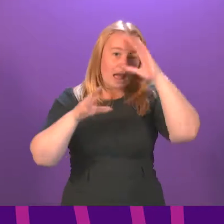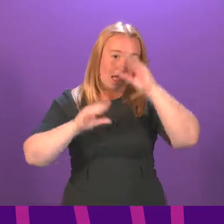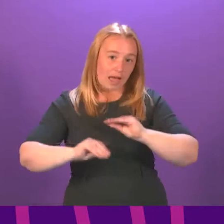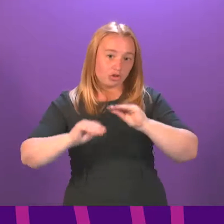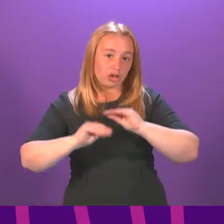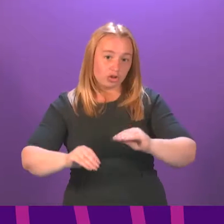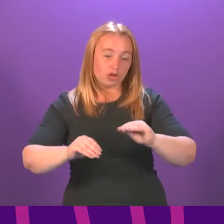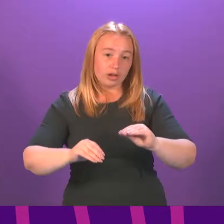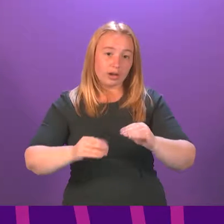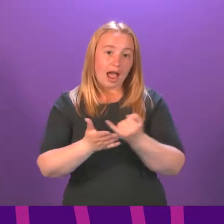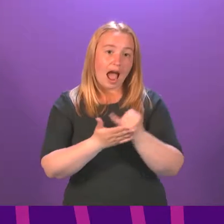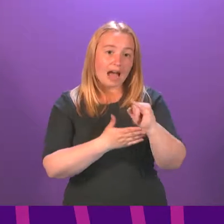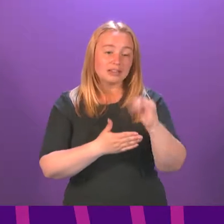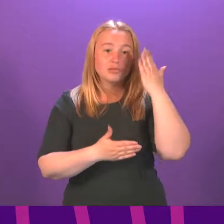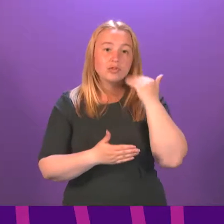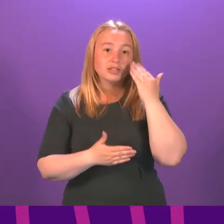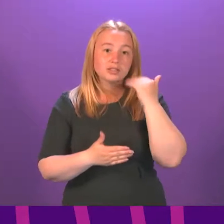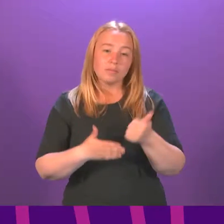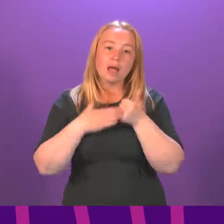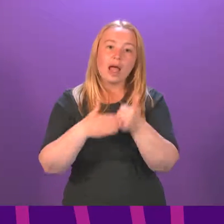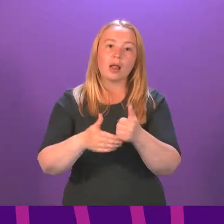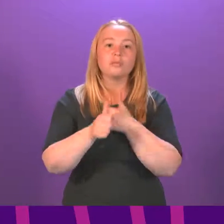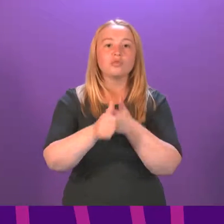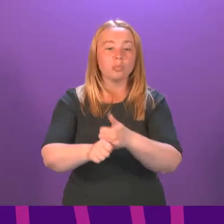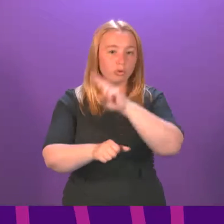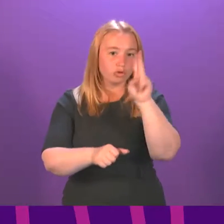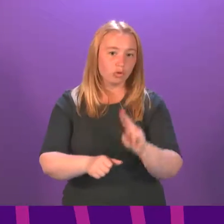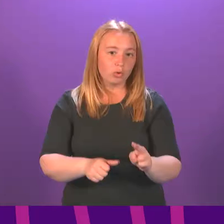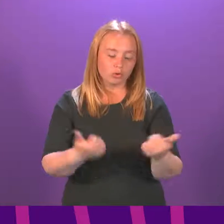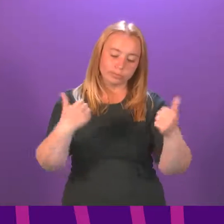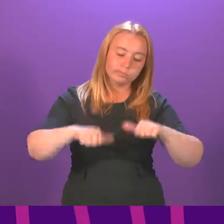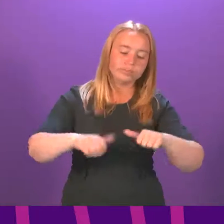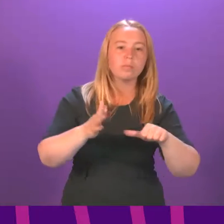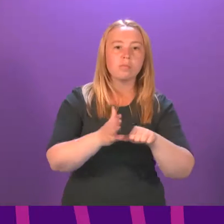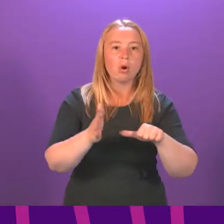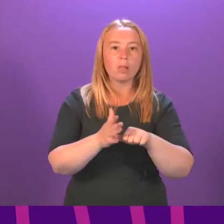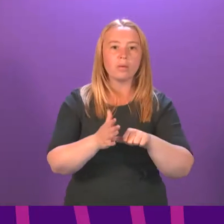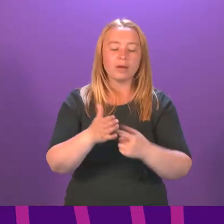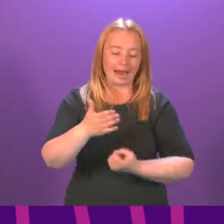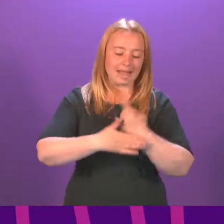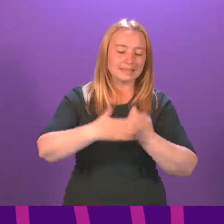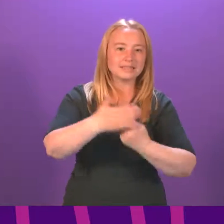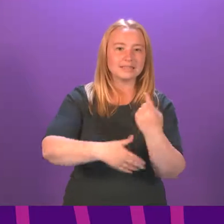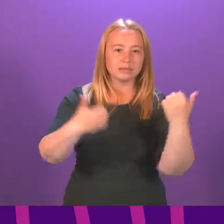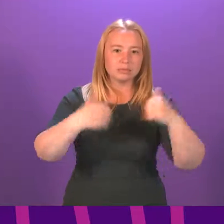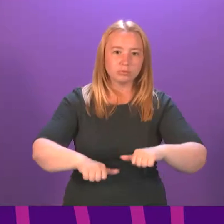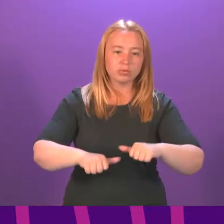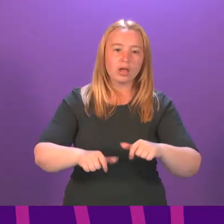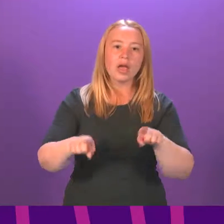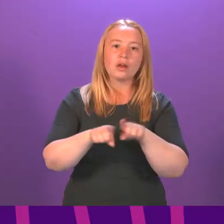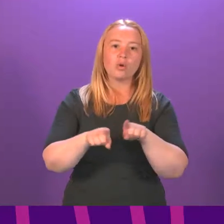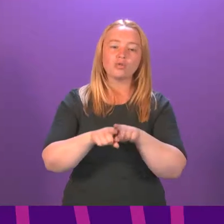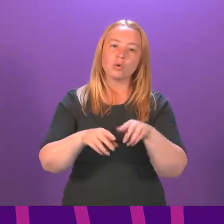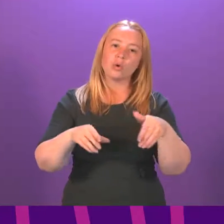programme is leading work to strengthen support for schools in tackling racist incidents and racist bullying, while enhancing professional learning and